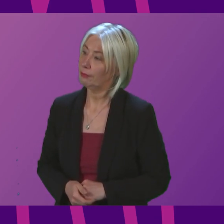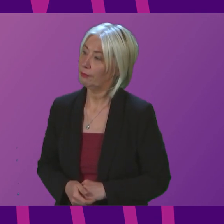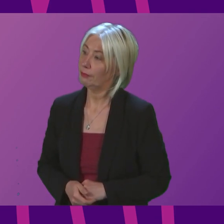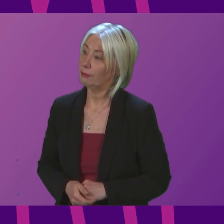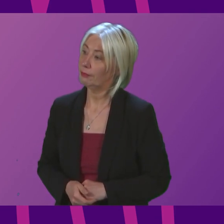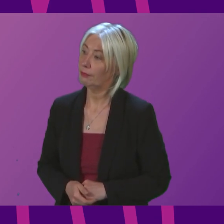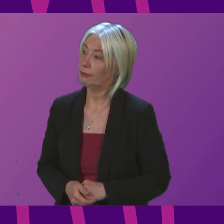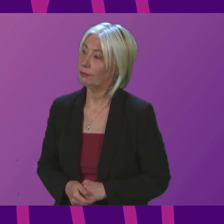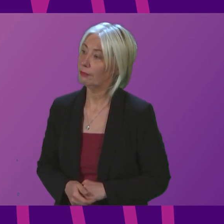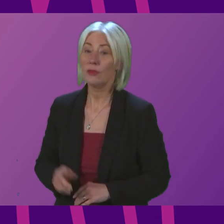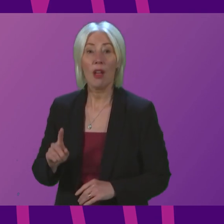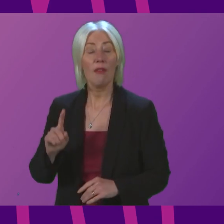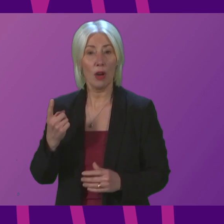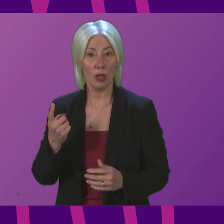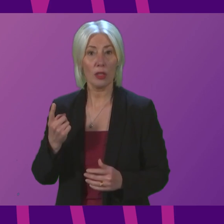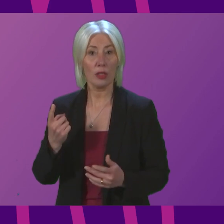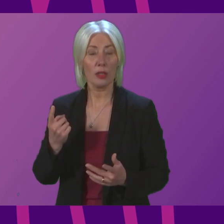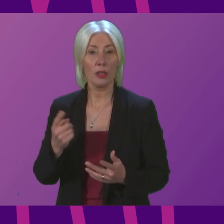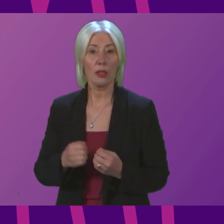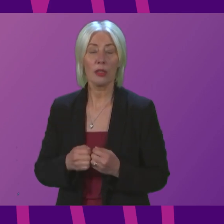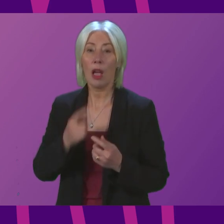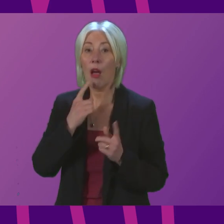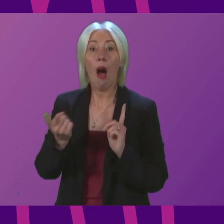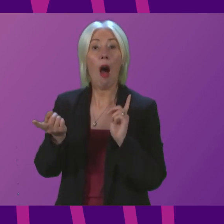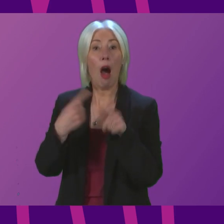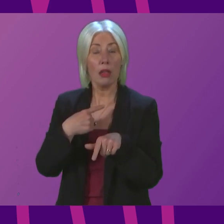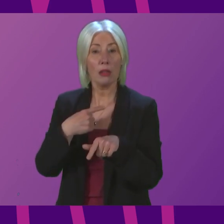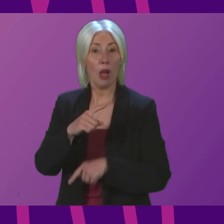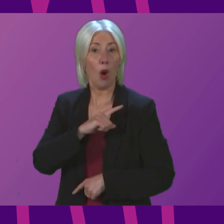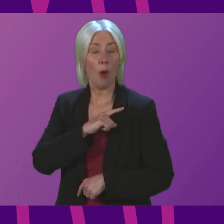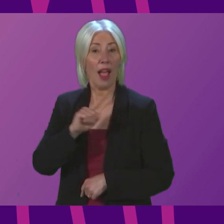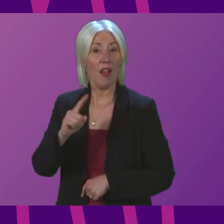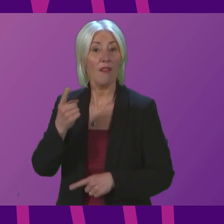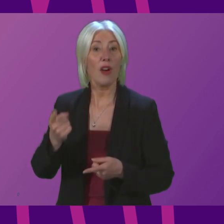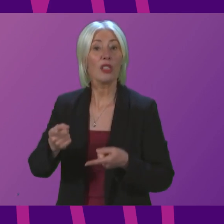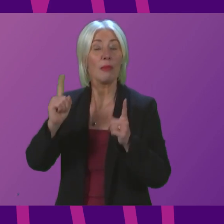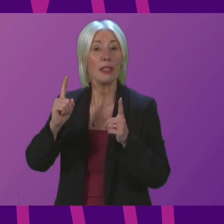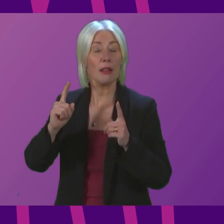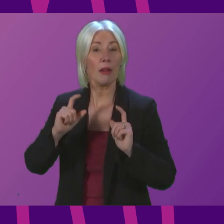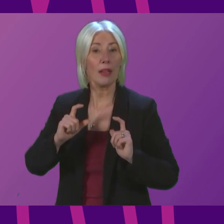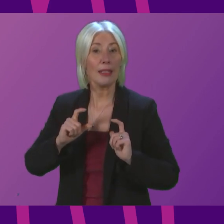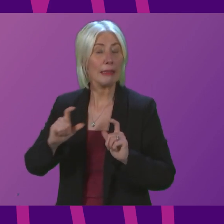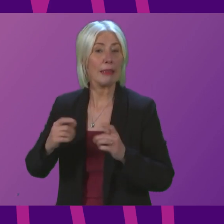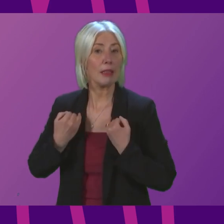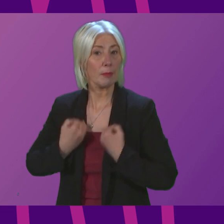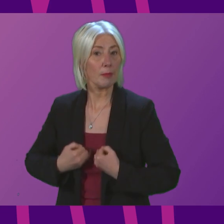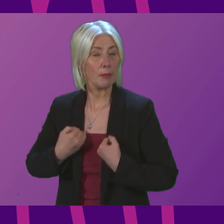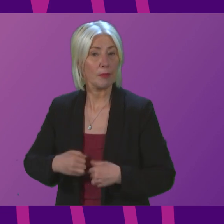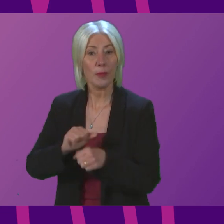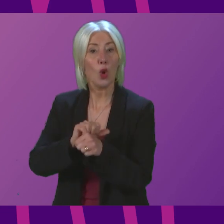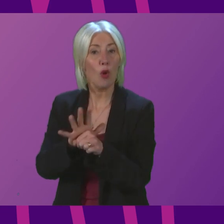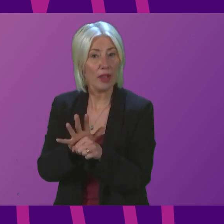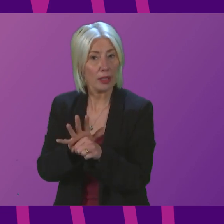First of all, Presiding Officer, can I say that I'm answering questions today because the First Minister is still unwell with COVID